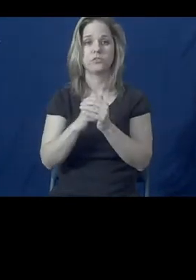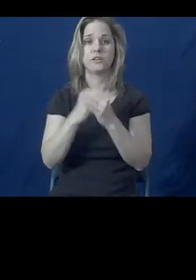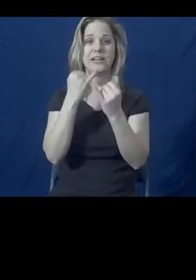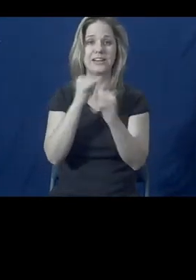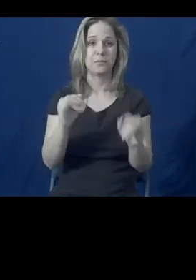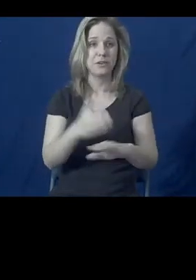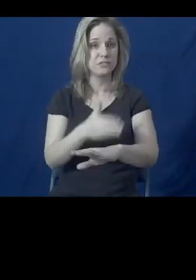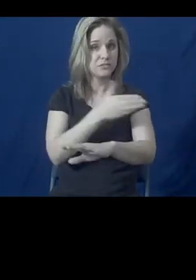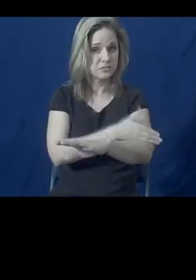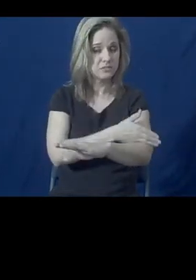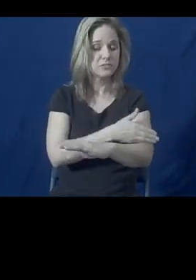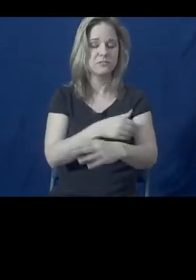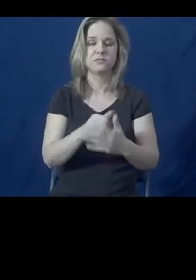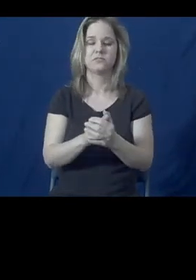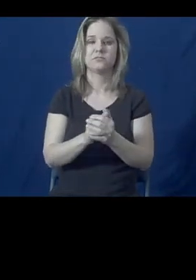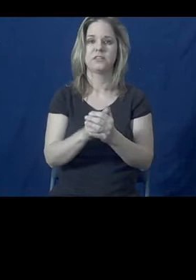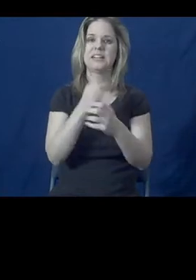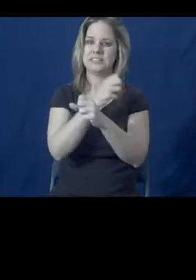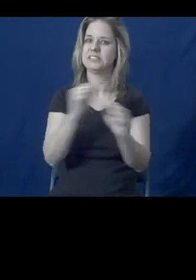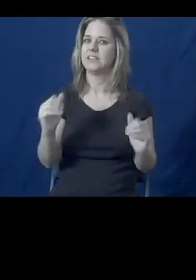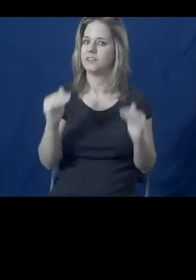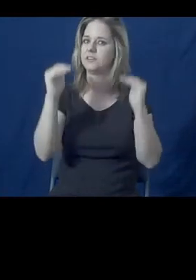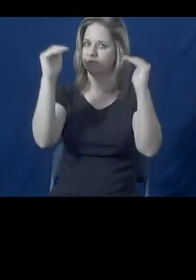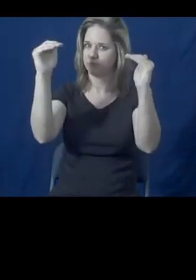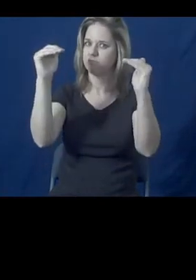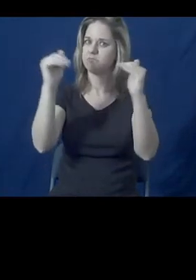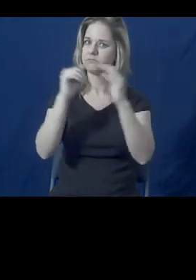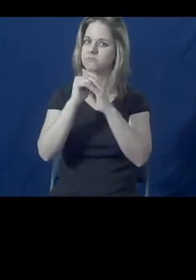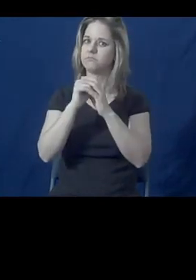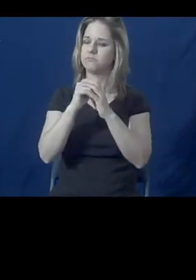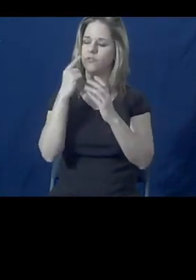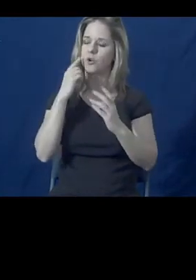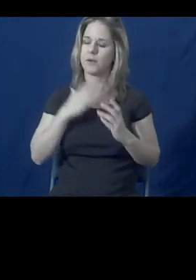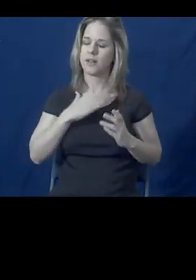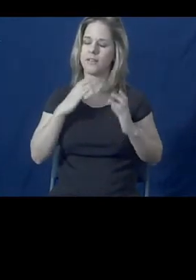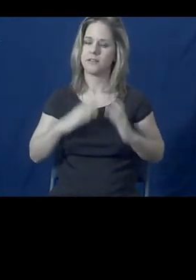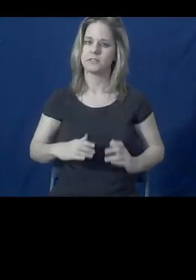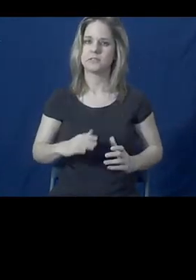and to increase safety, to increase the safety of my clients.